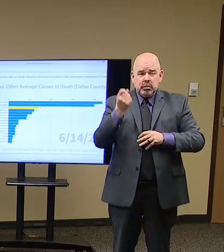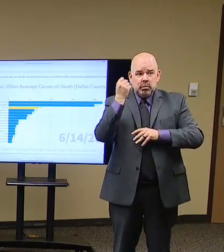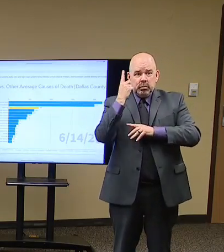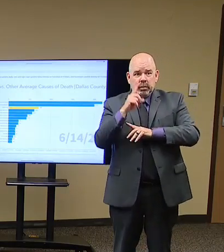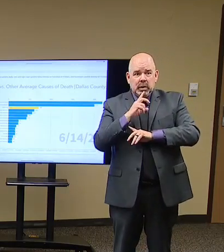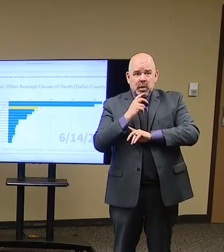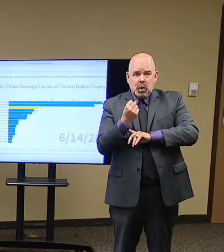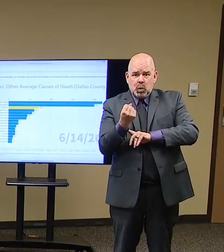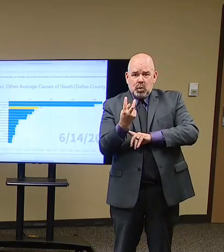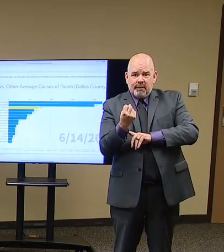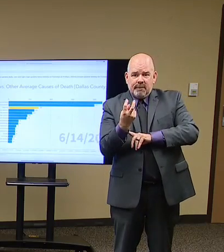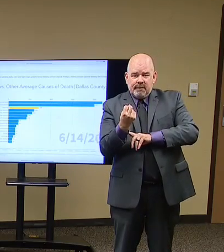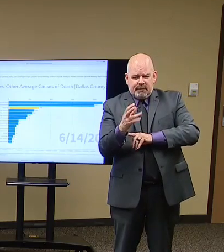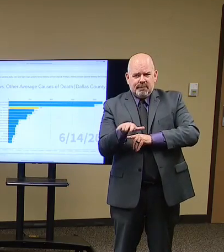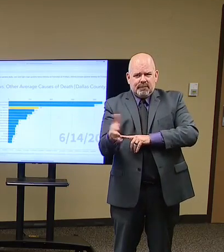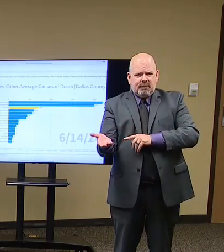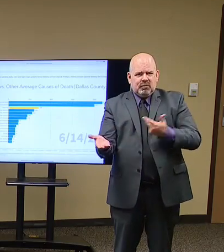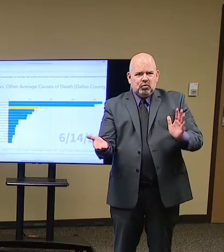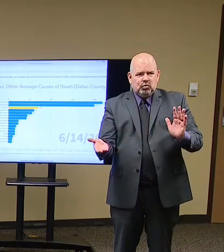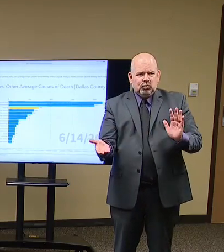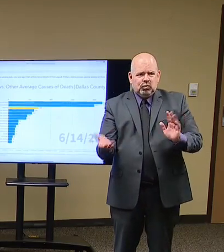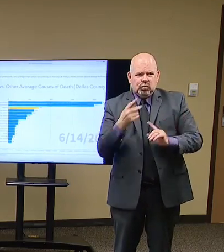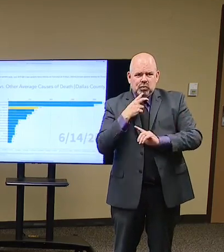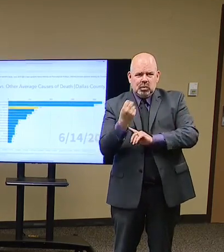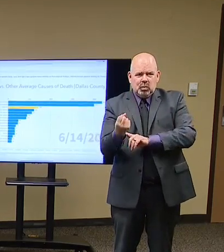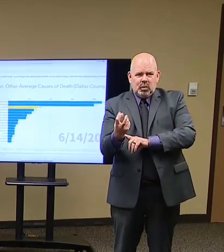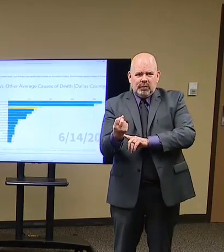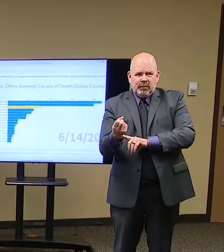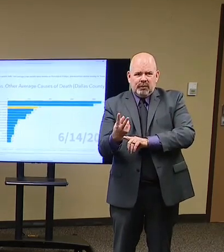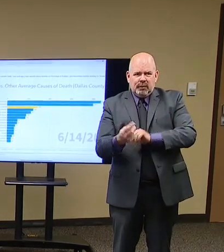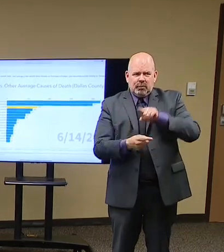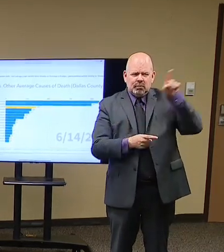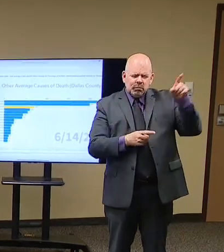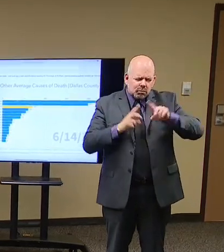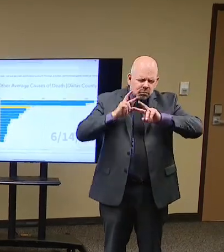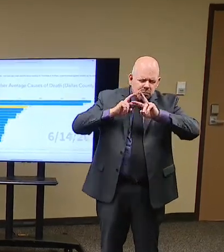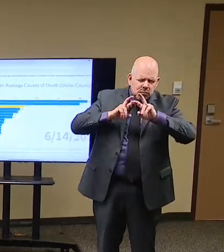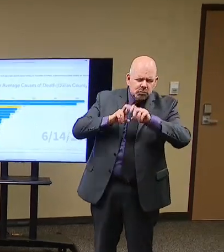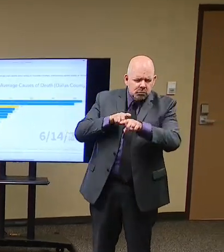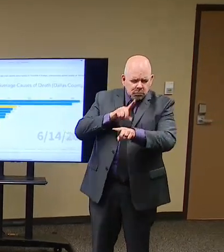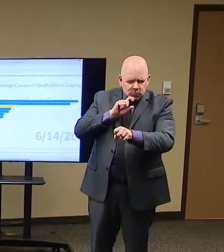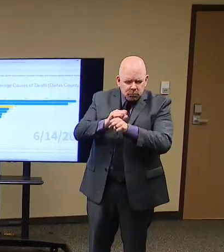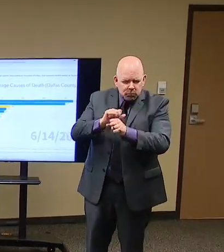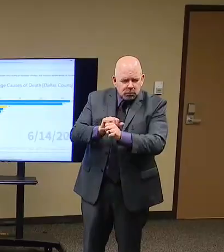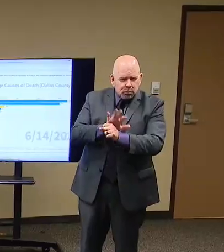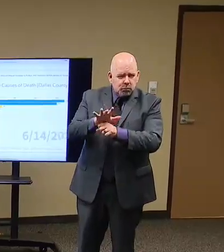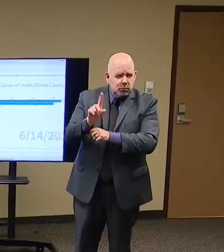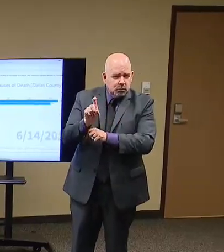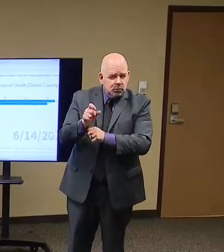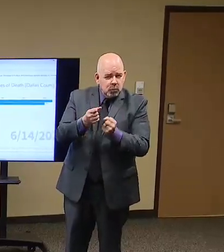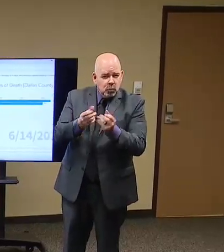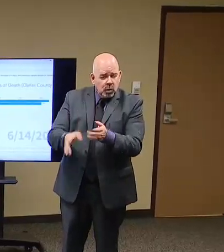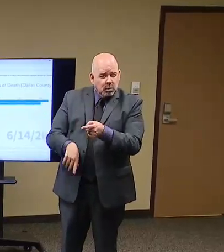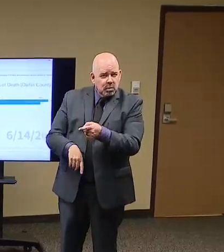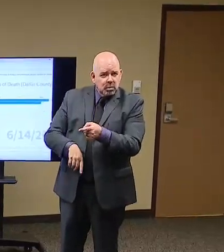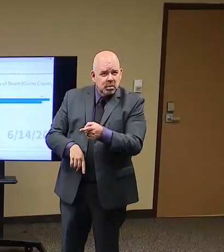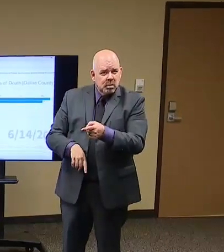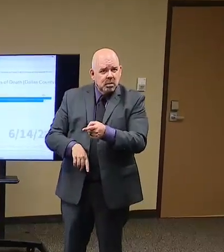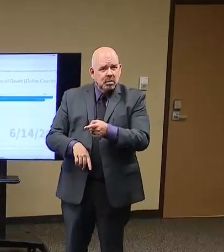you know, this is all along. We've said that, and we've had some, you know, a range of ages that have been reported.